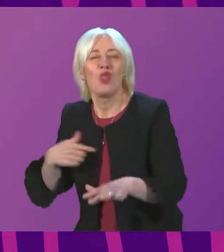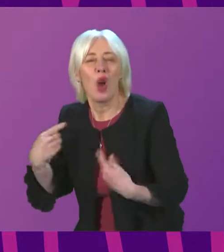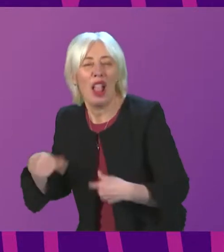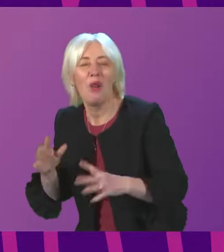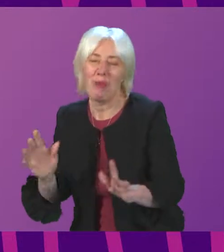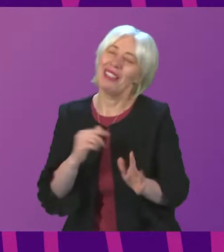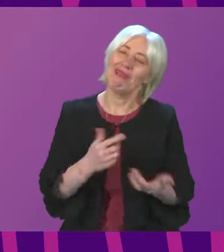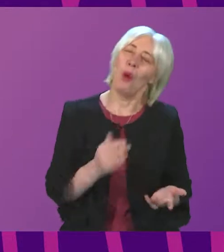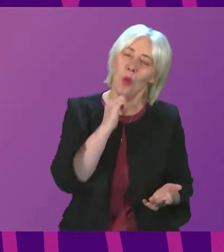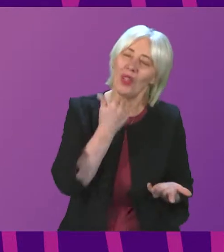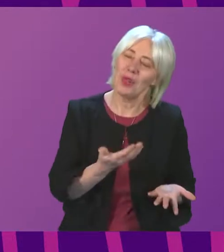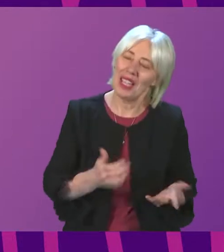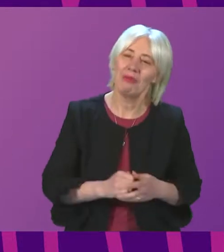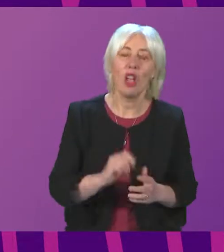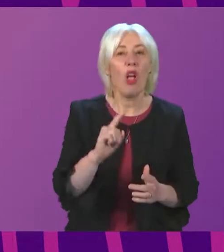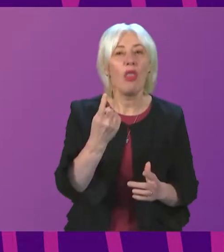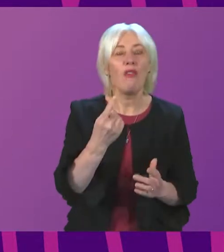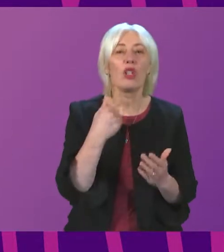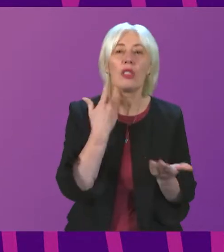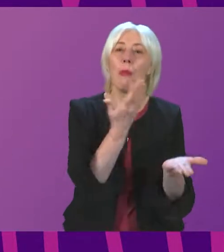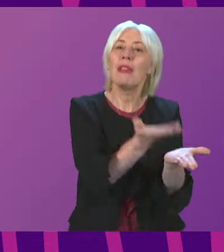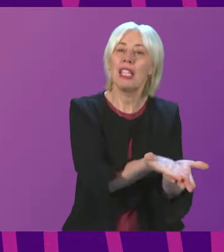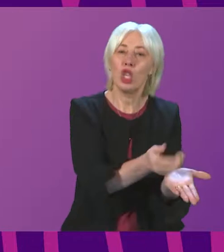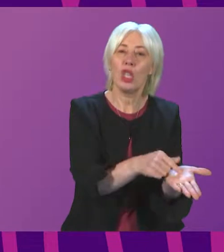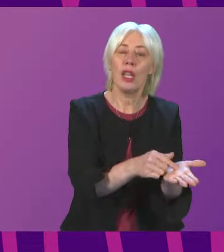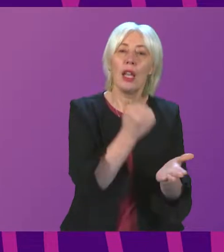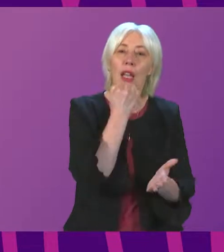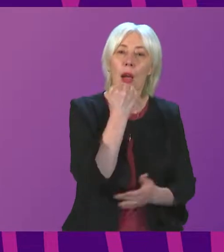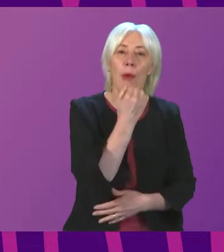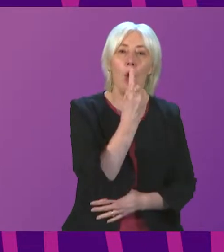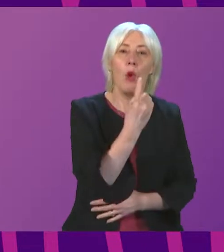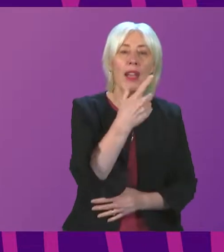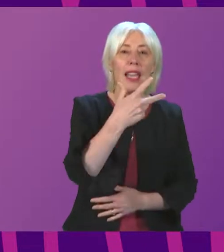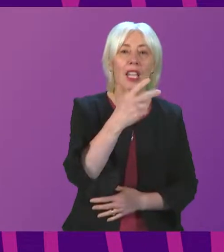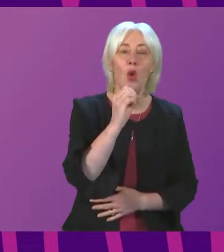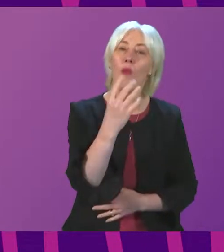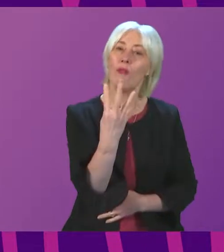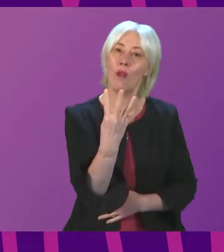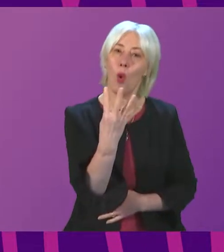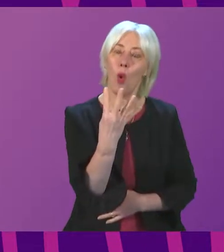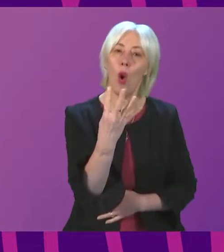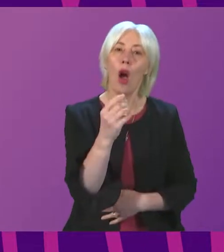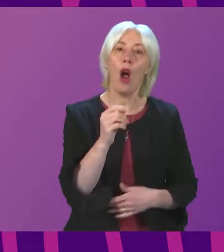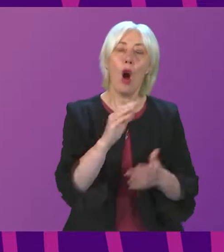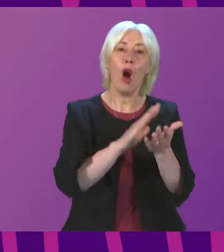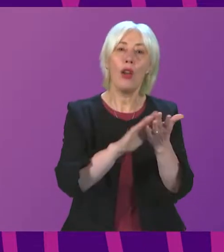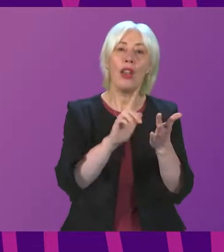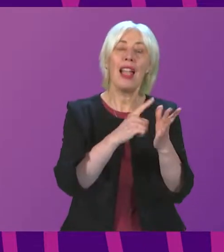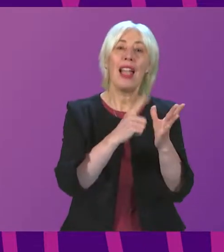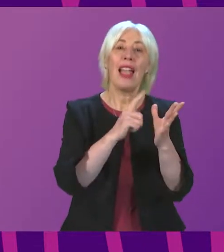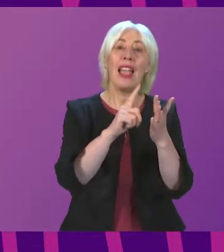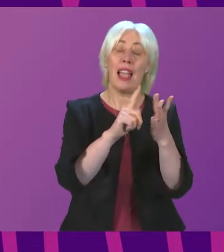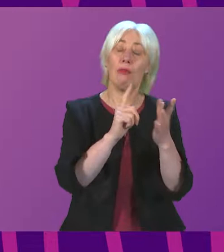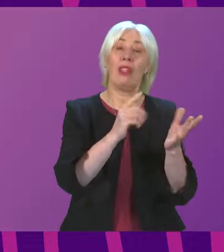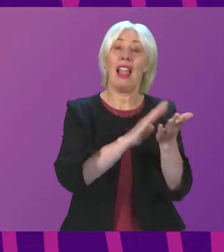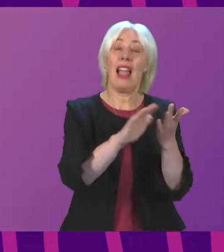first petition is on petition number 1804, HALT Highlands and Islands,